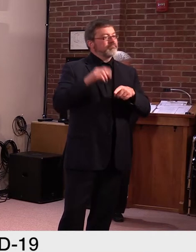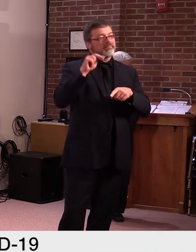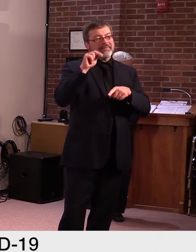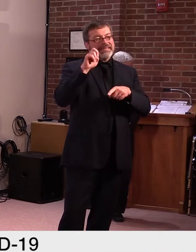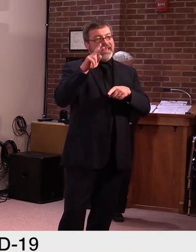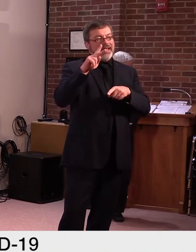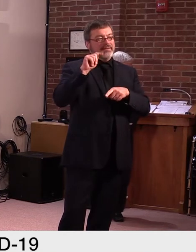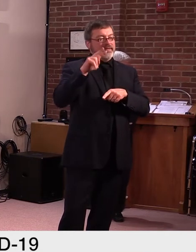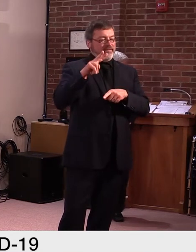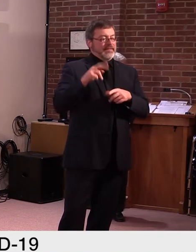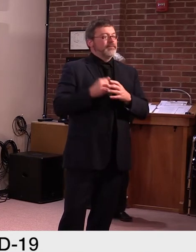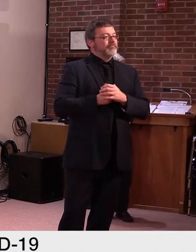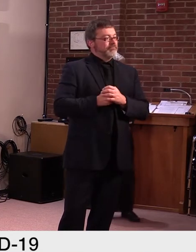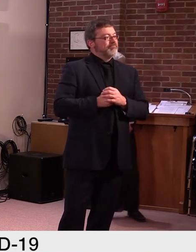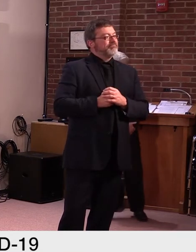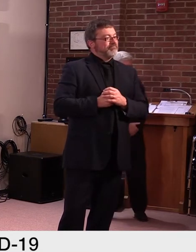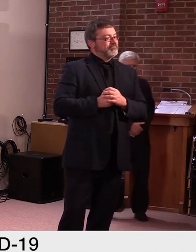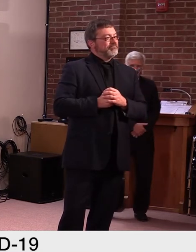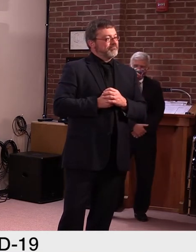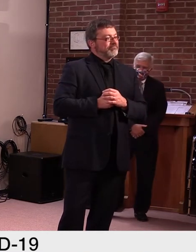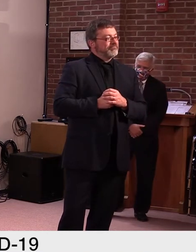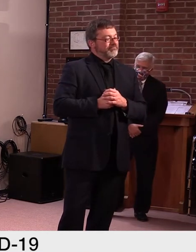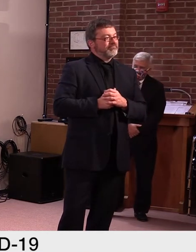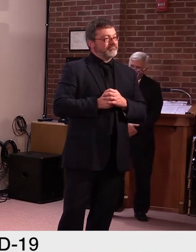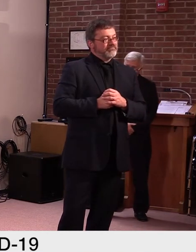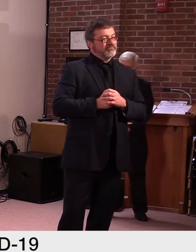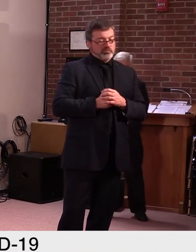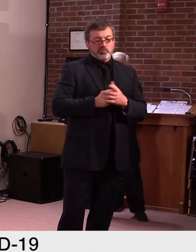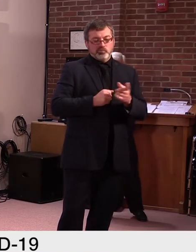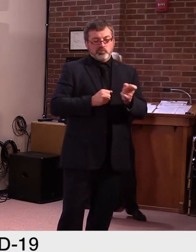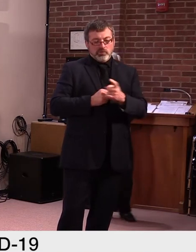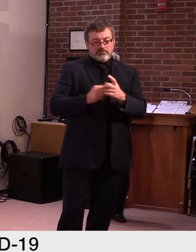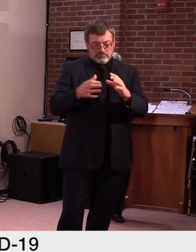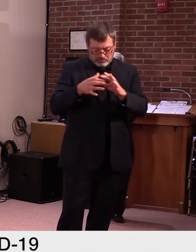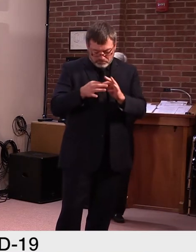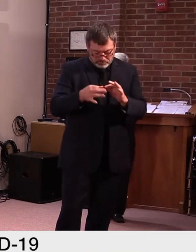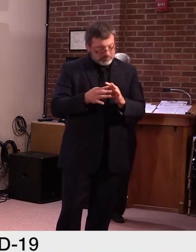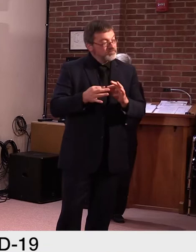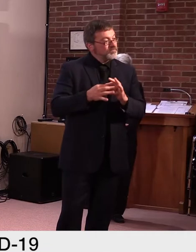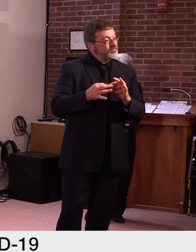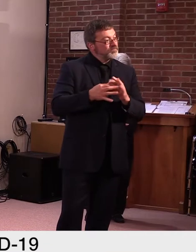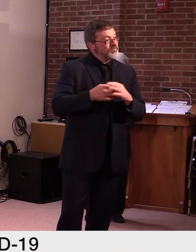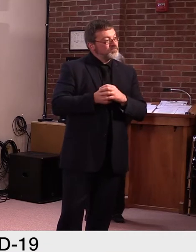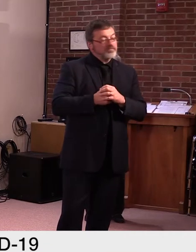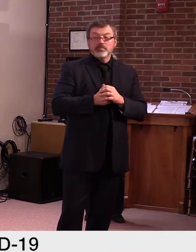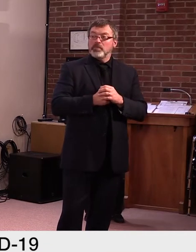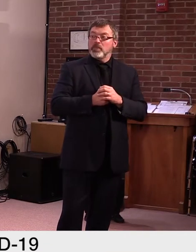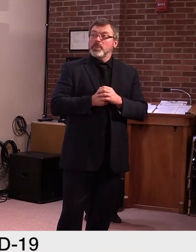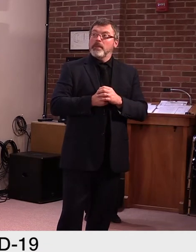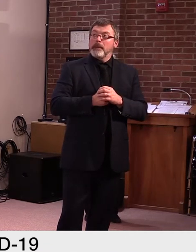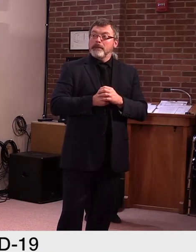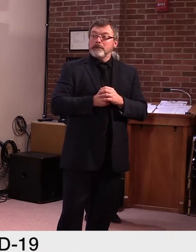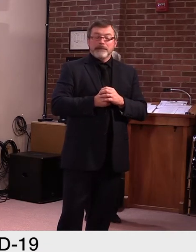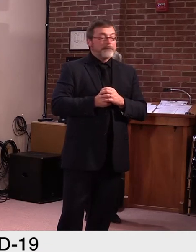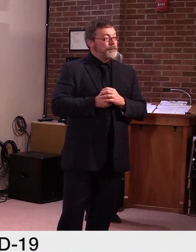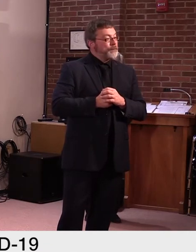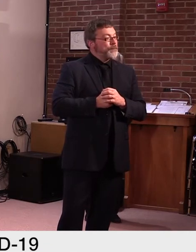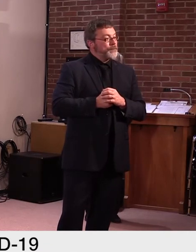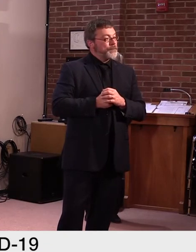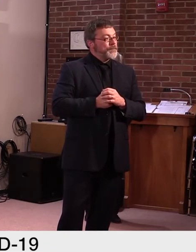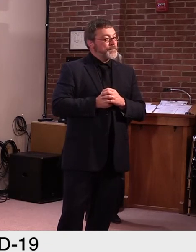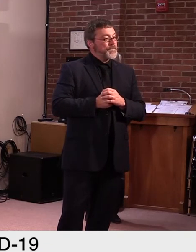Can you hear me? We can Steve. Great. Thanks. Uh, just as a reminder, um,